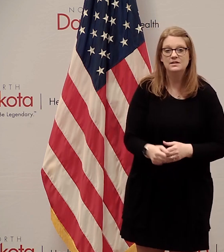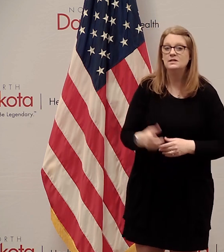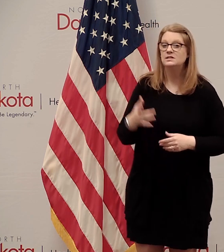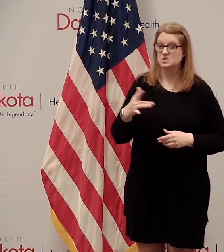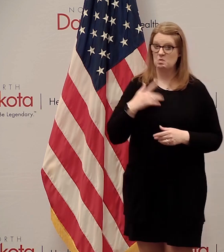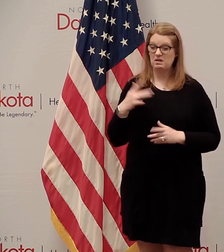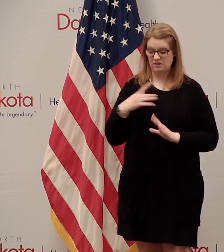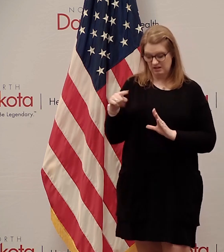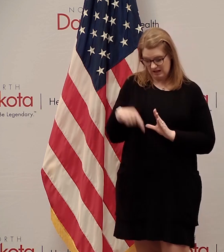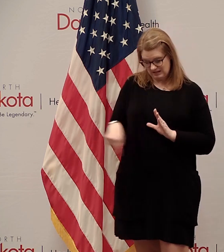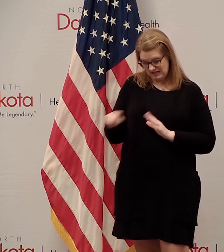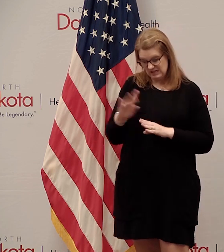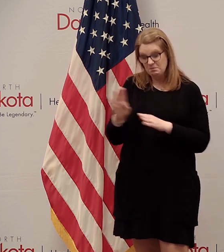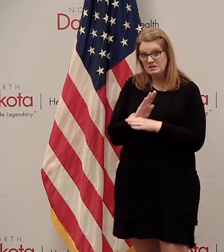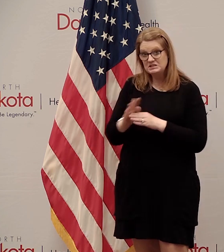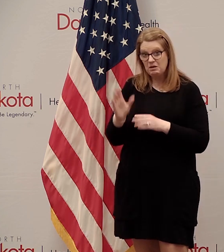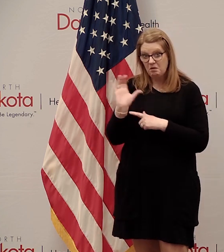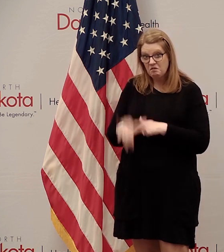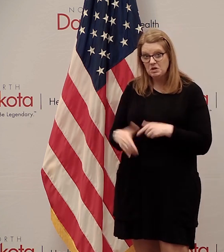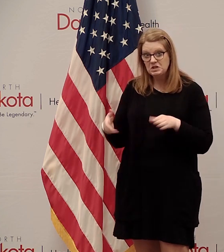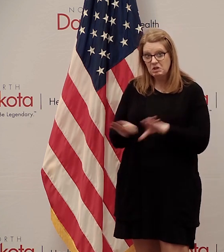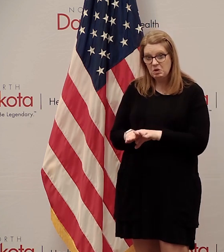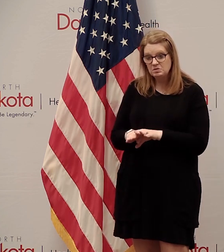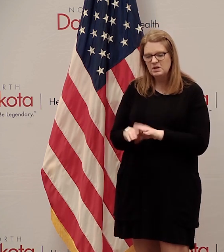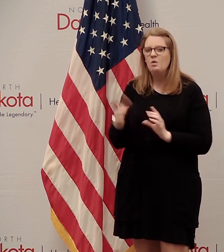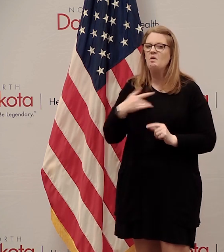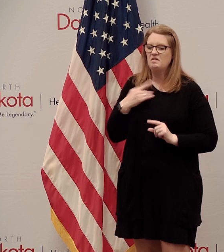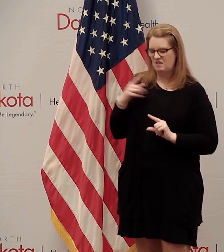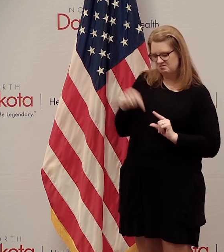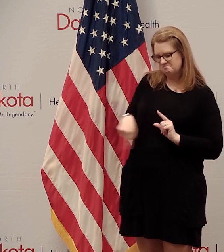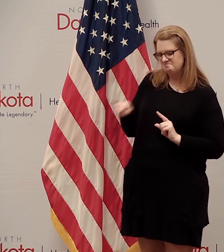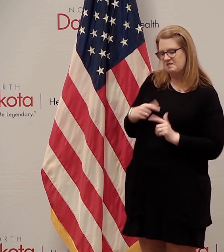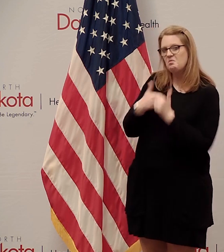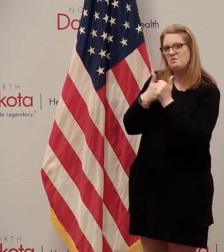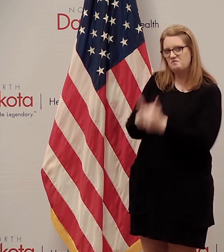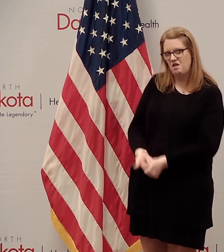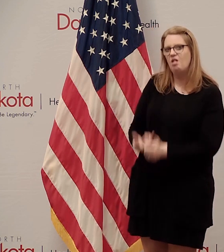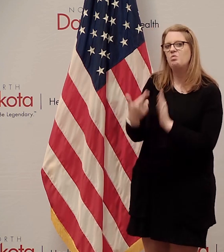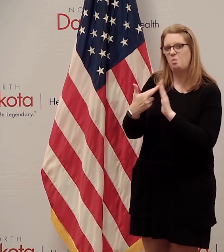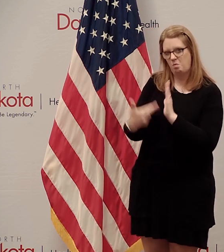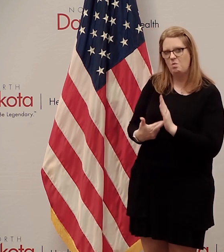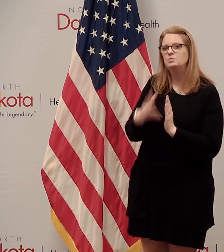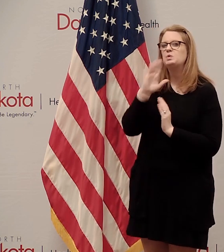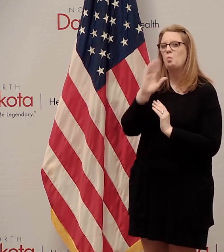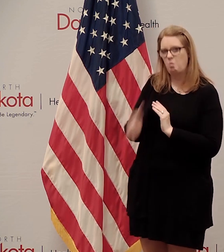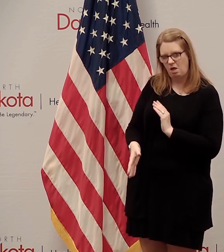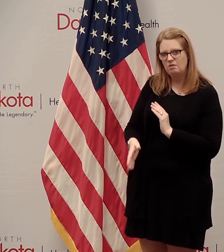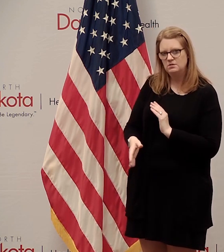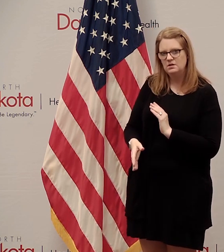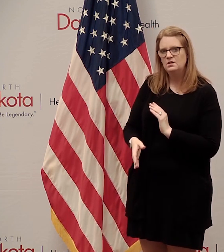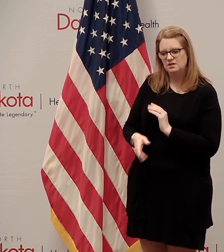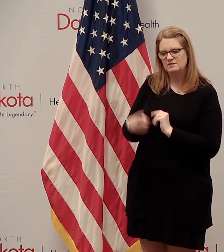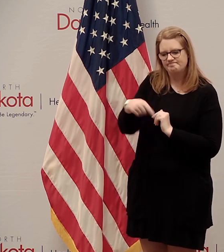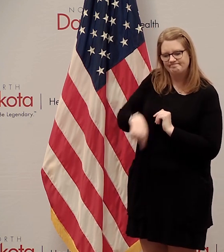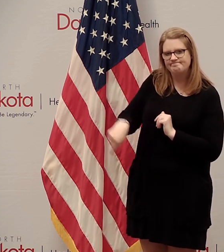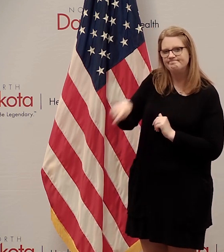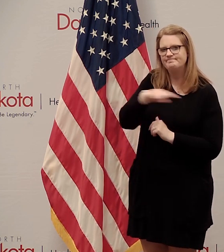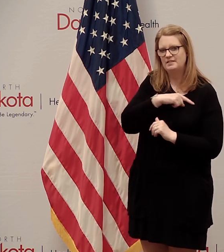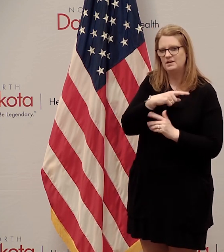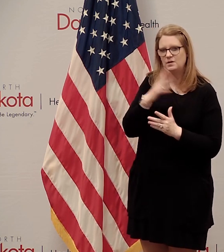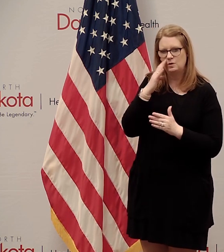compliance because again high reliance on individual responsibility here in our state as part of the whole north dakota smart